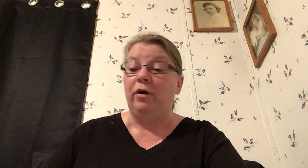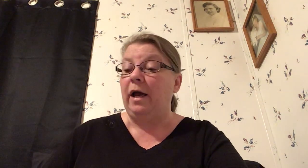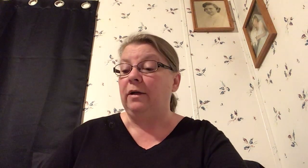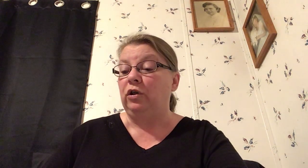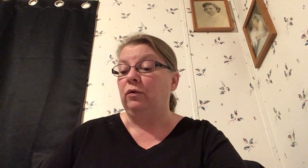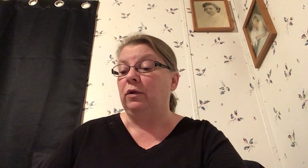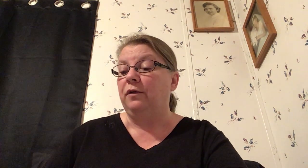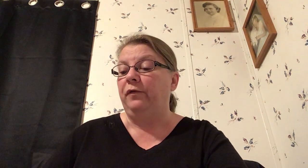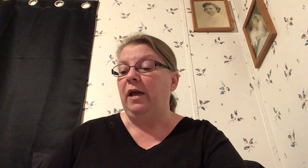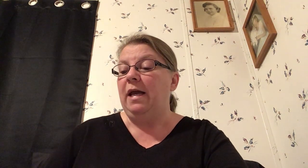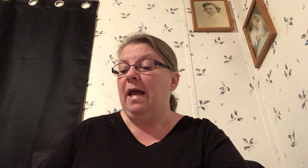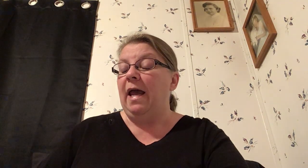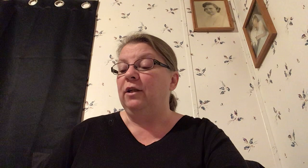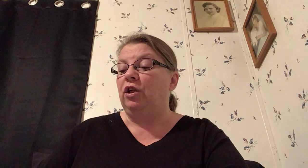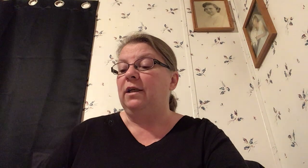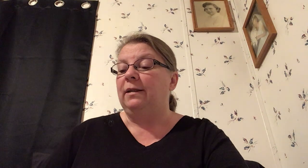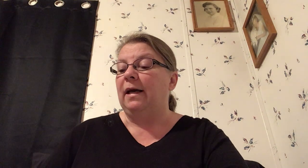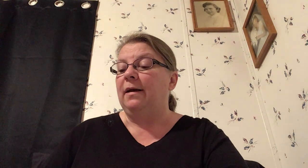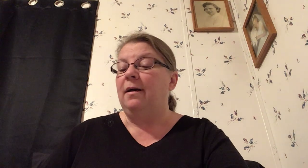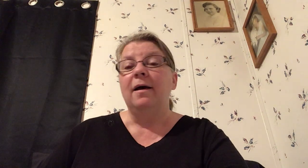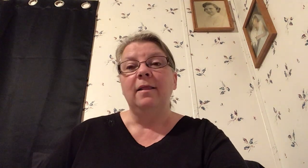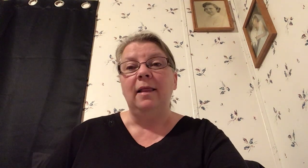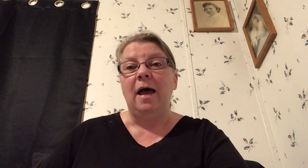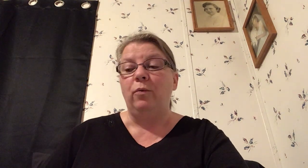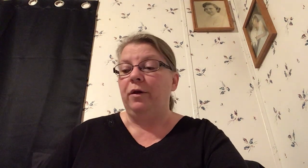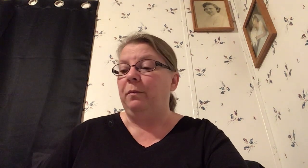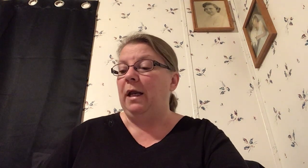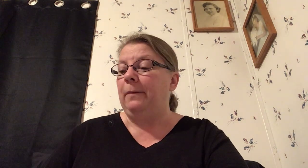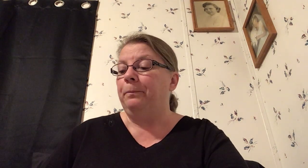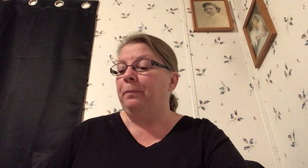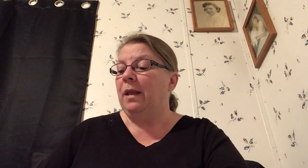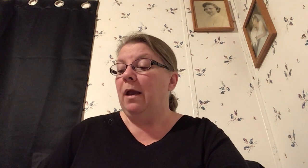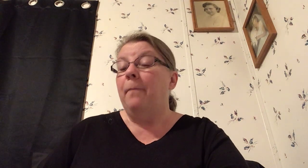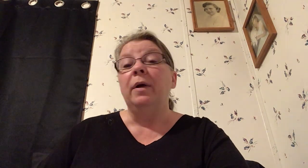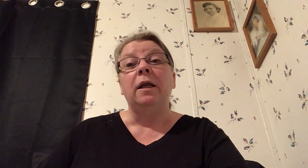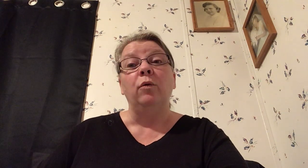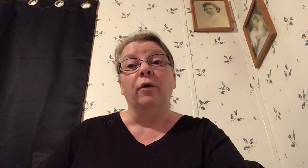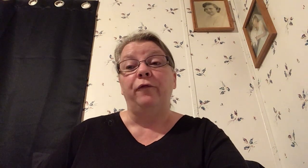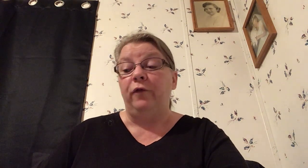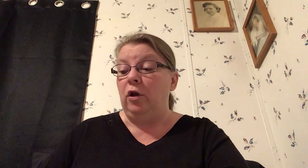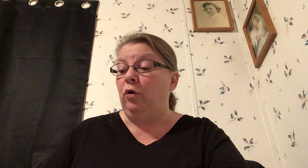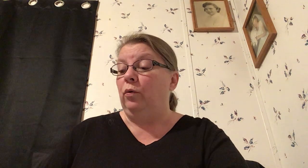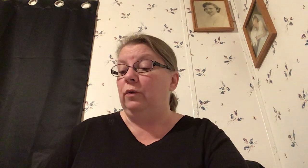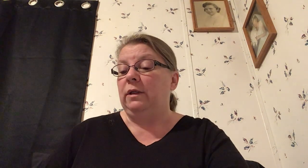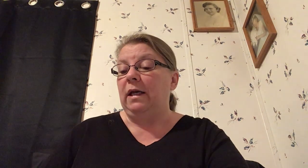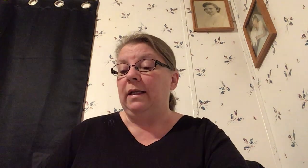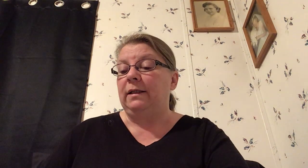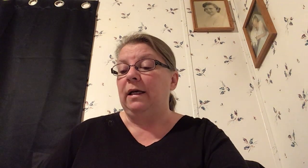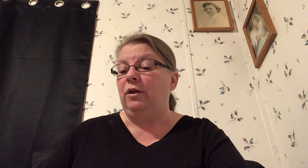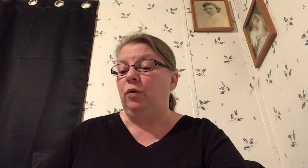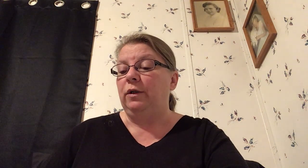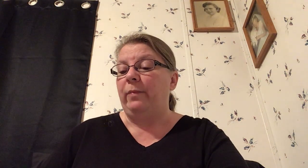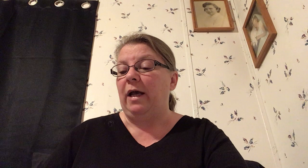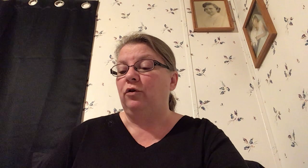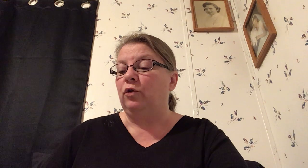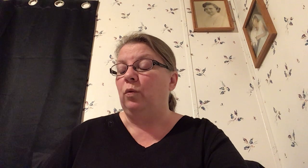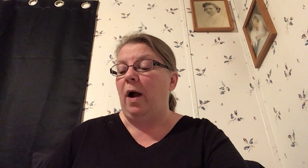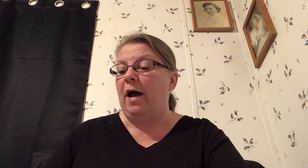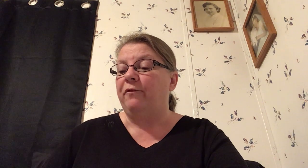at joseph and she said lie with me but he refused and said to his master's wife